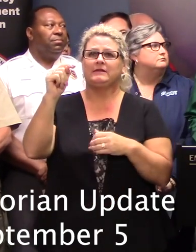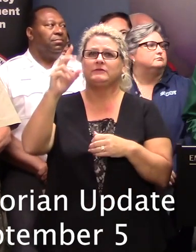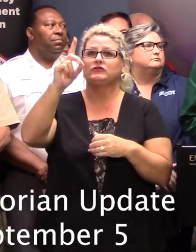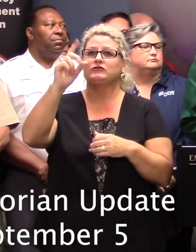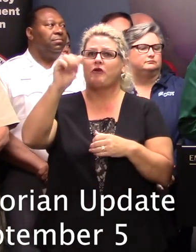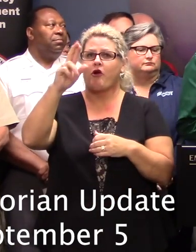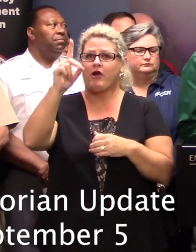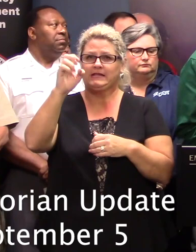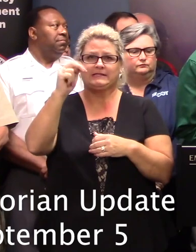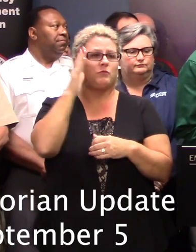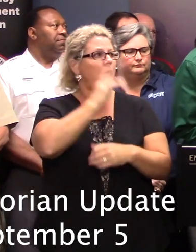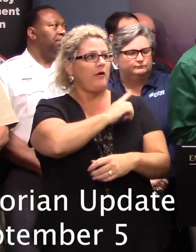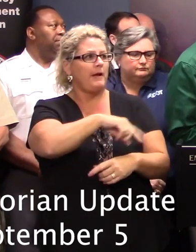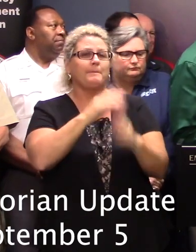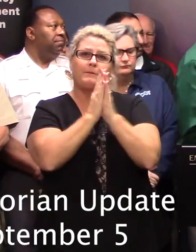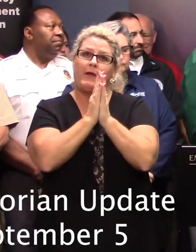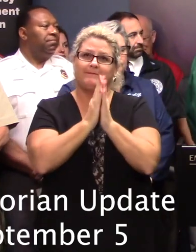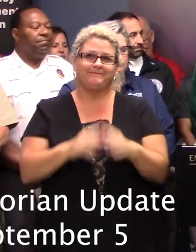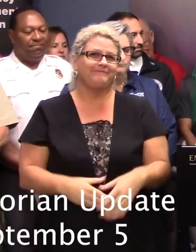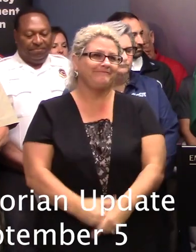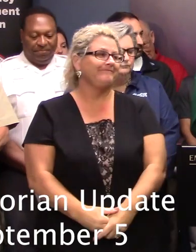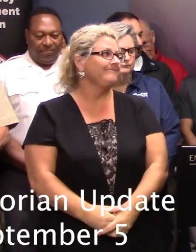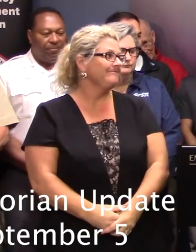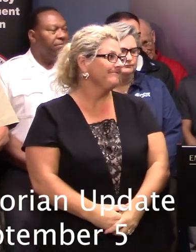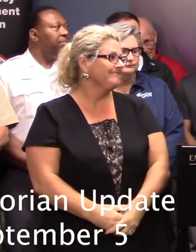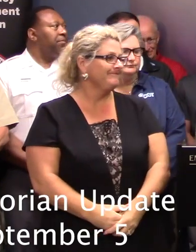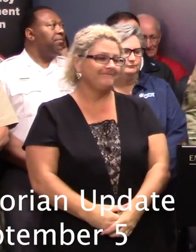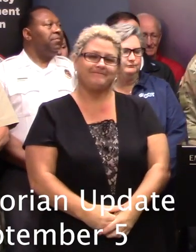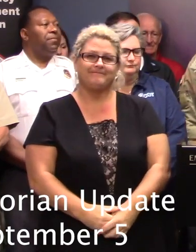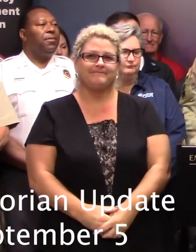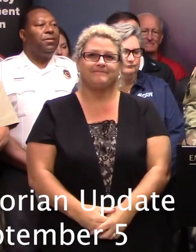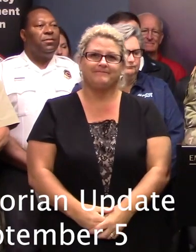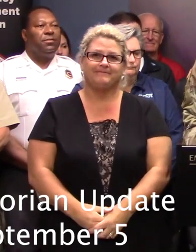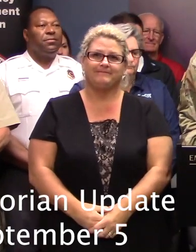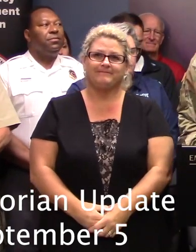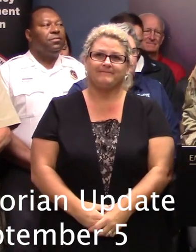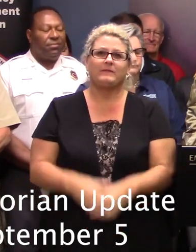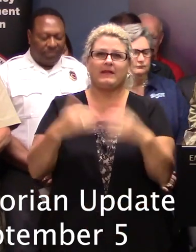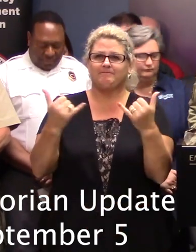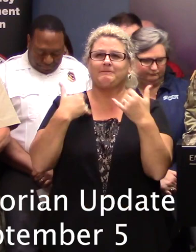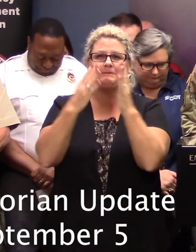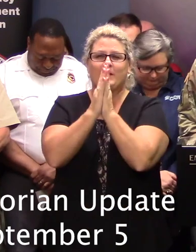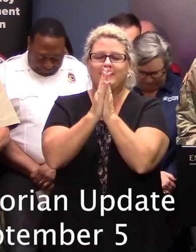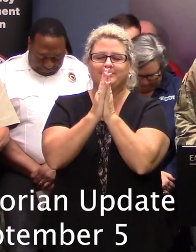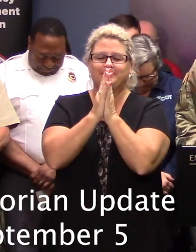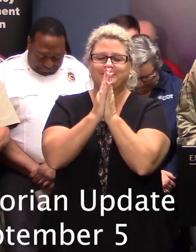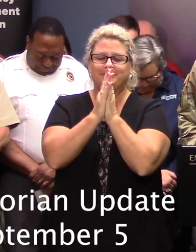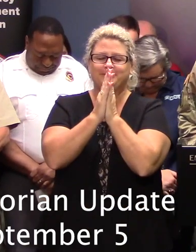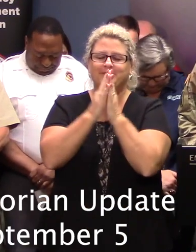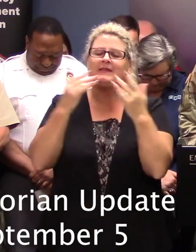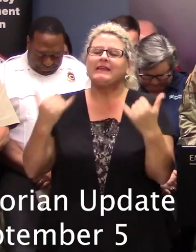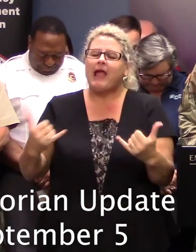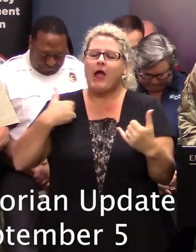Darden to lead us in prayer. Colonel. Yes sir. Let us pray. We